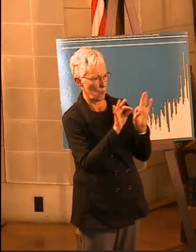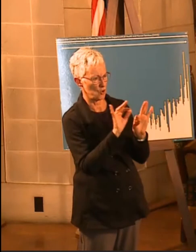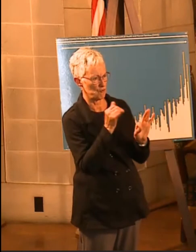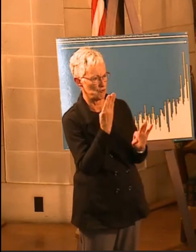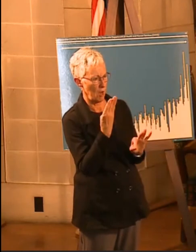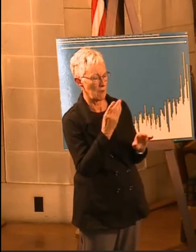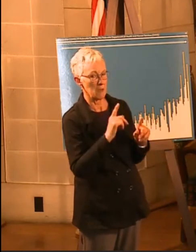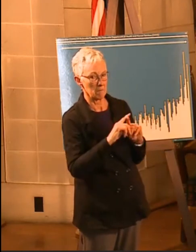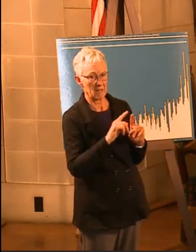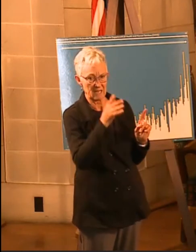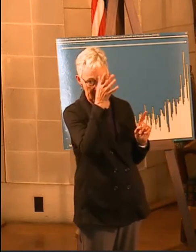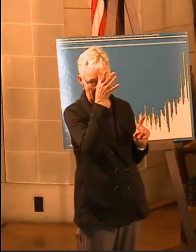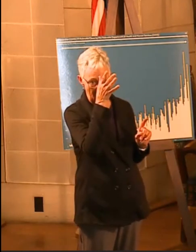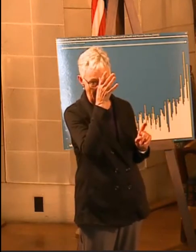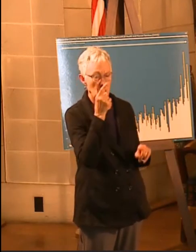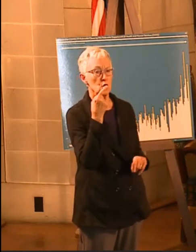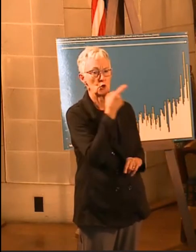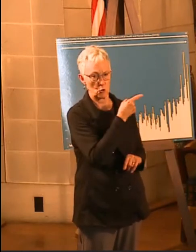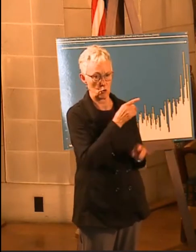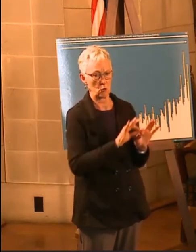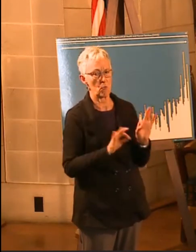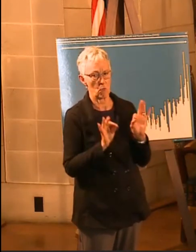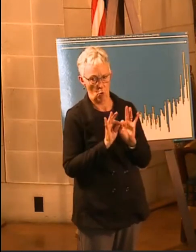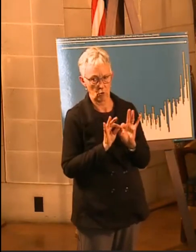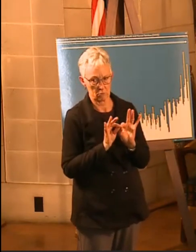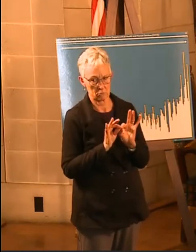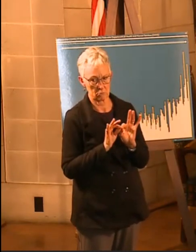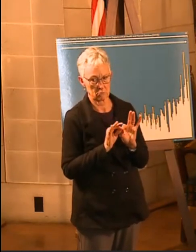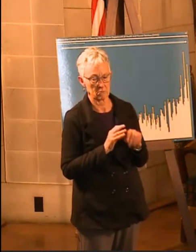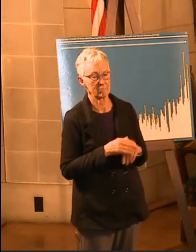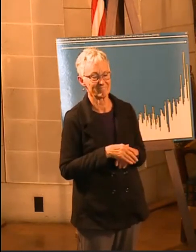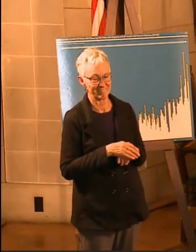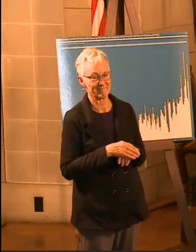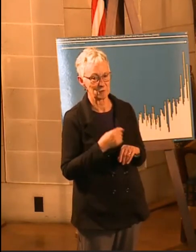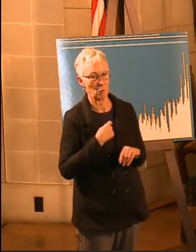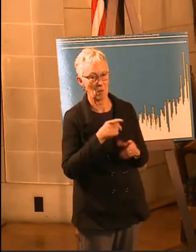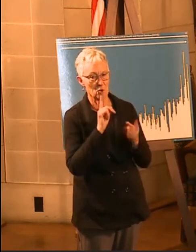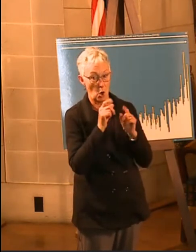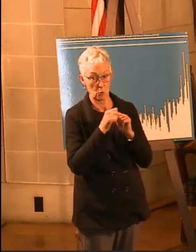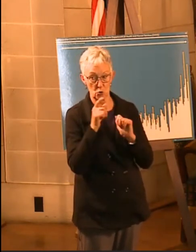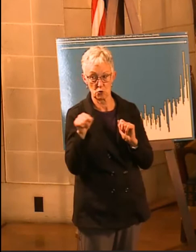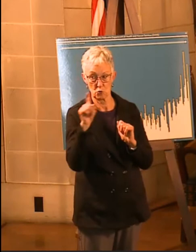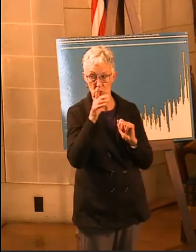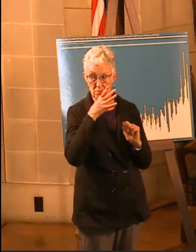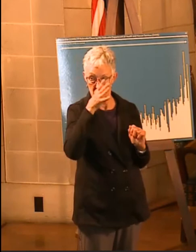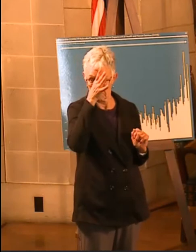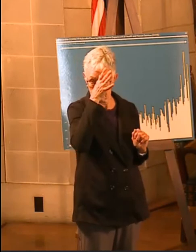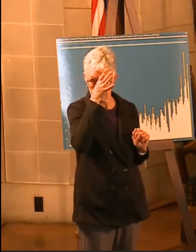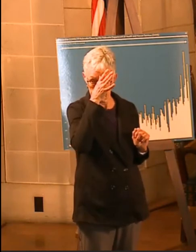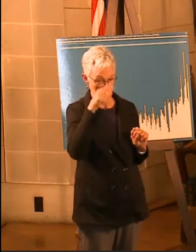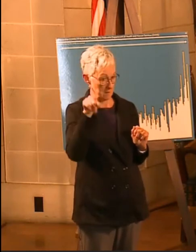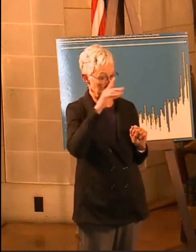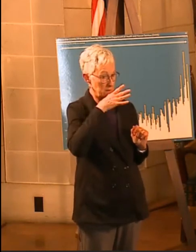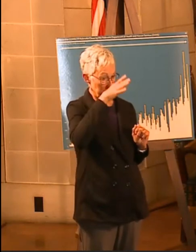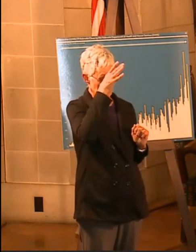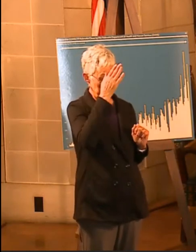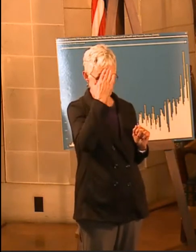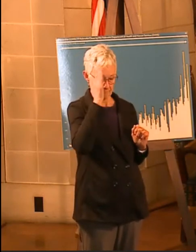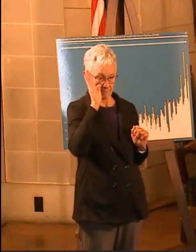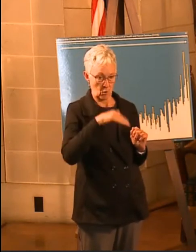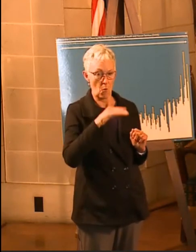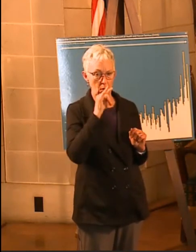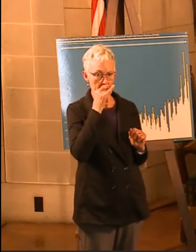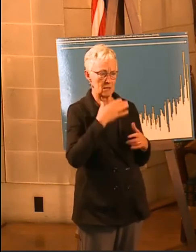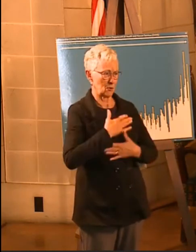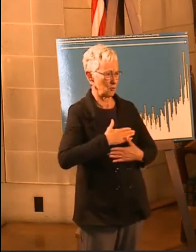is all the more important. So I want to talk to parents just a little bit. As parents, we know our kids are enjoying this opportunity